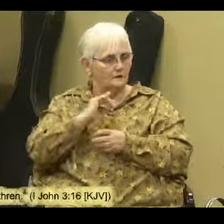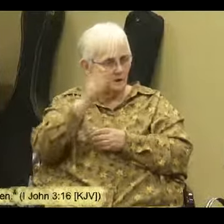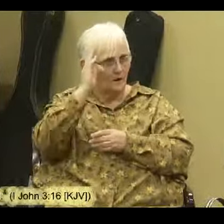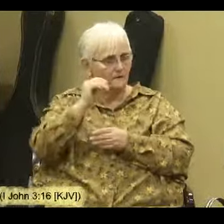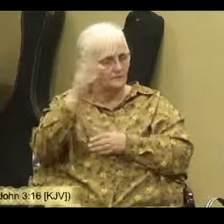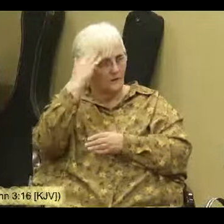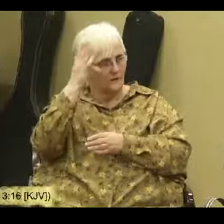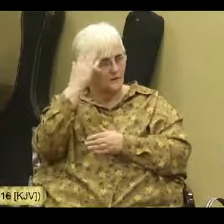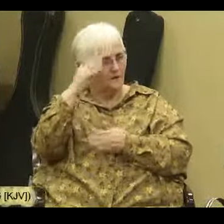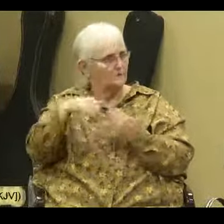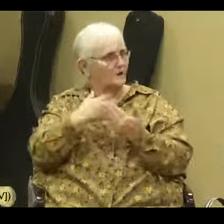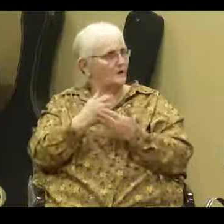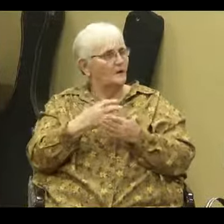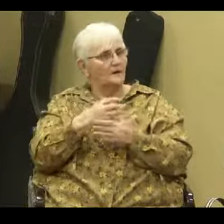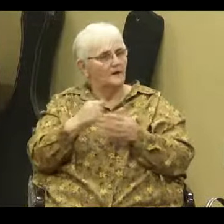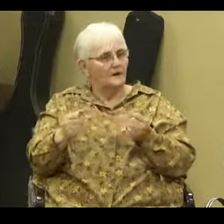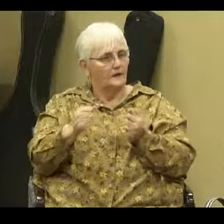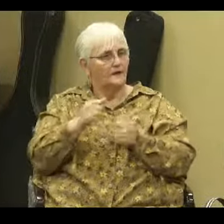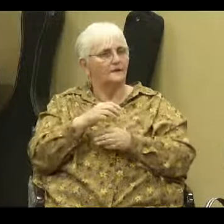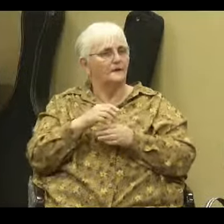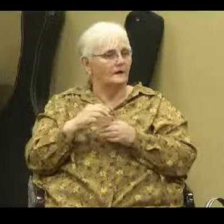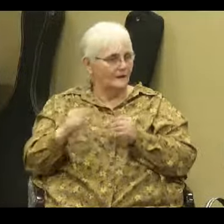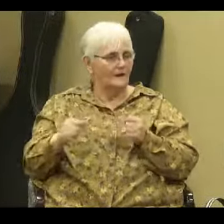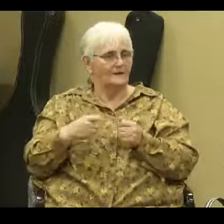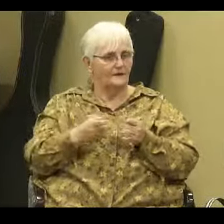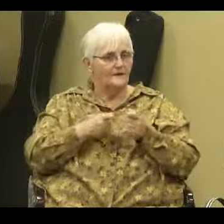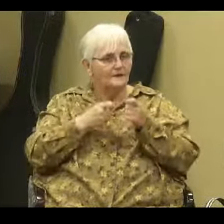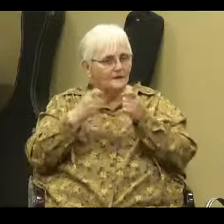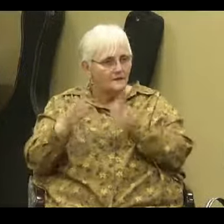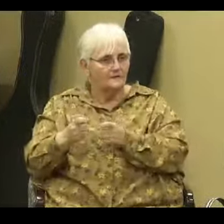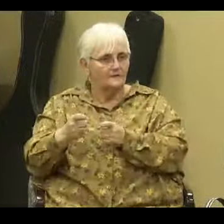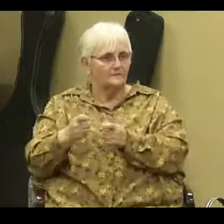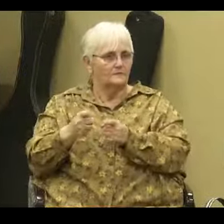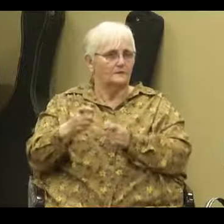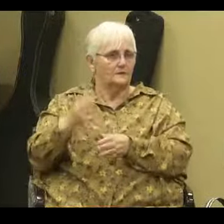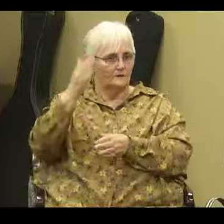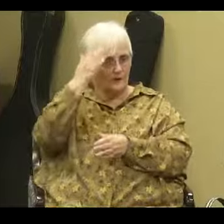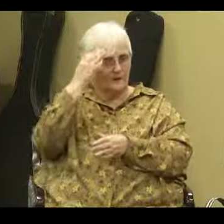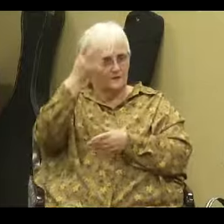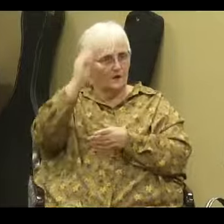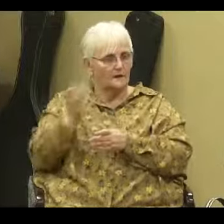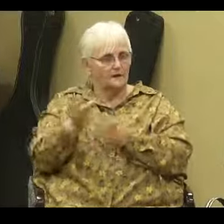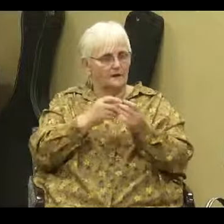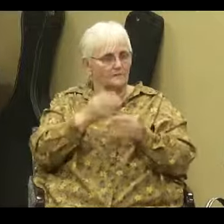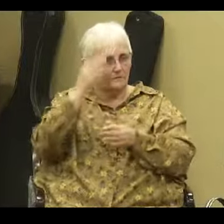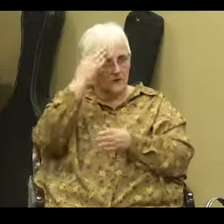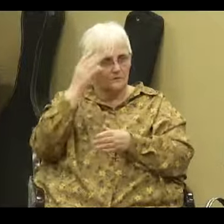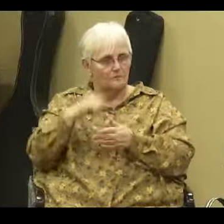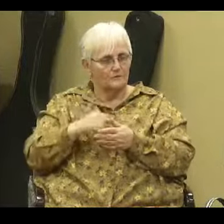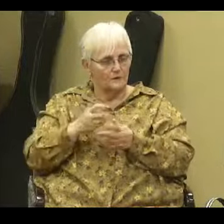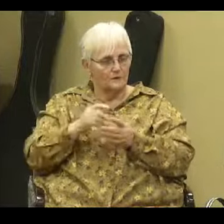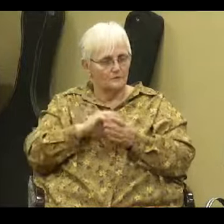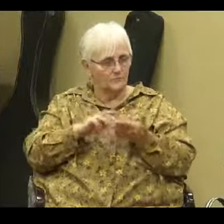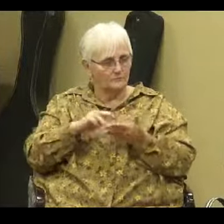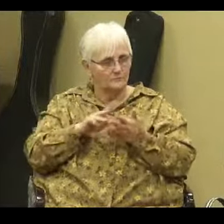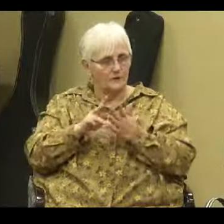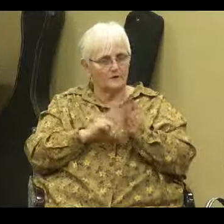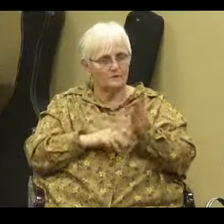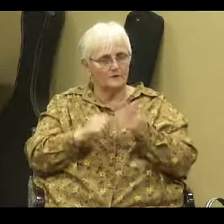all and, and, He is a giver of knowledge. Hallelujah. We just ran through some scriptures. We know. I know.